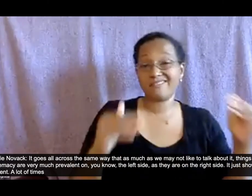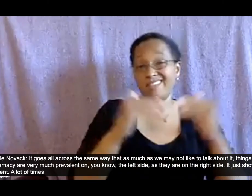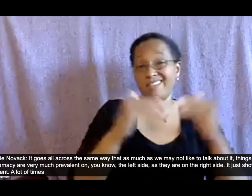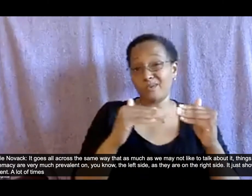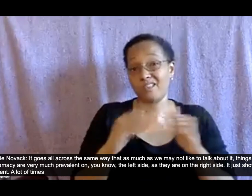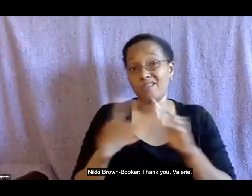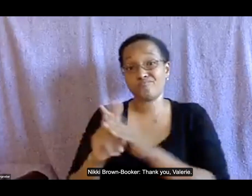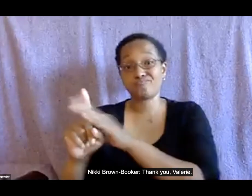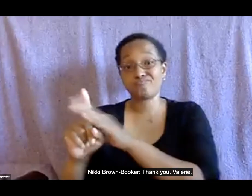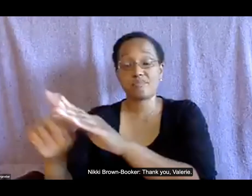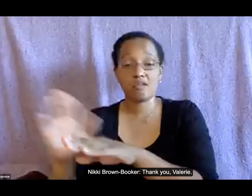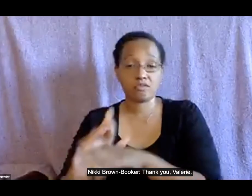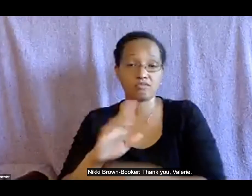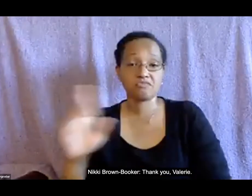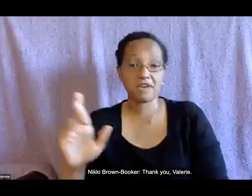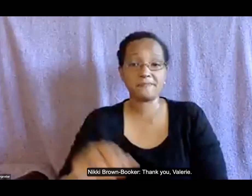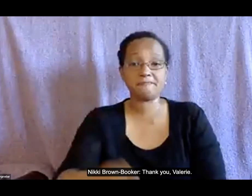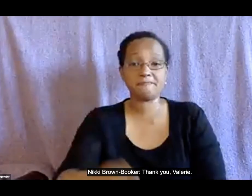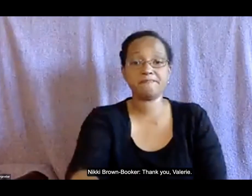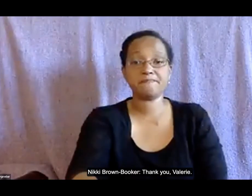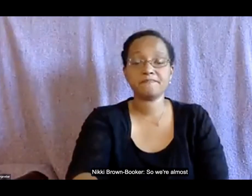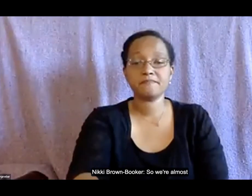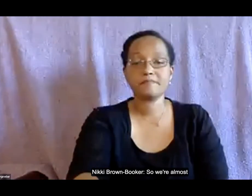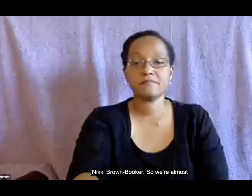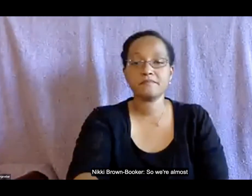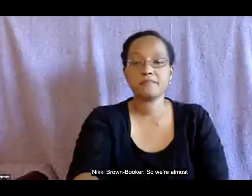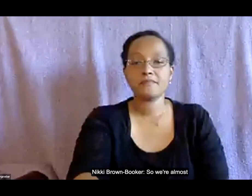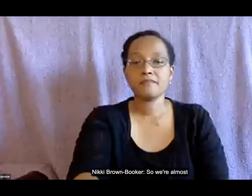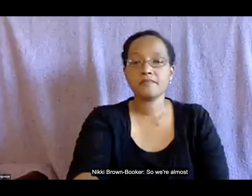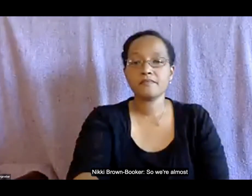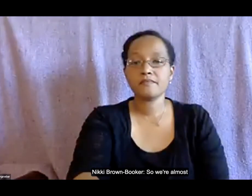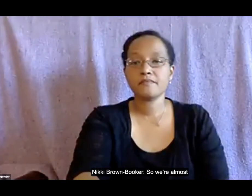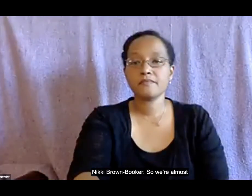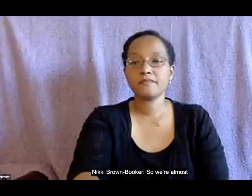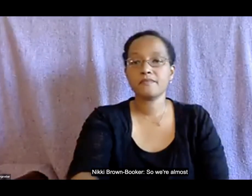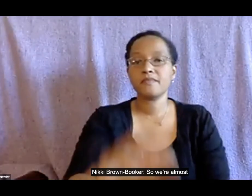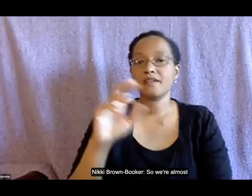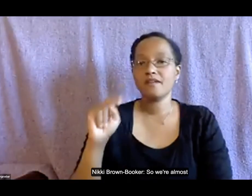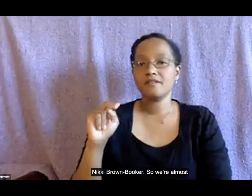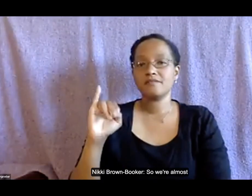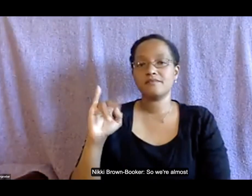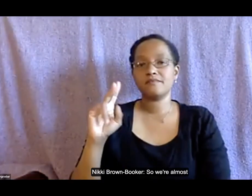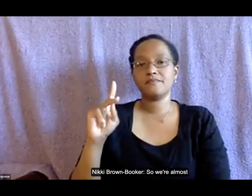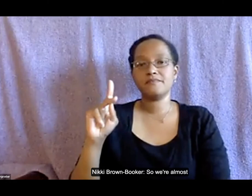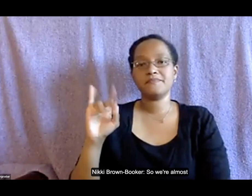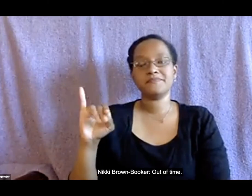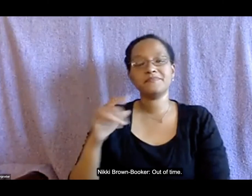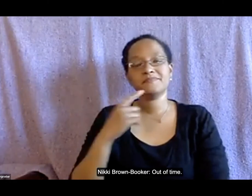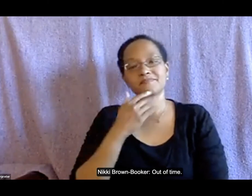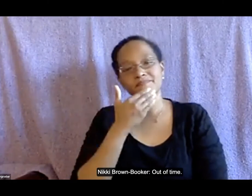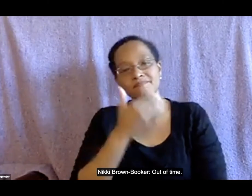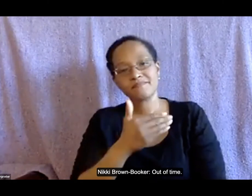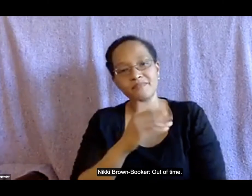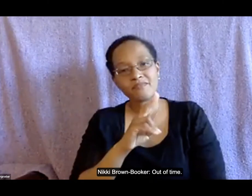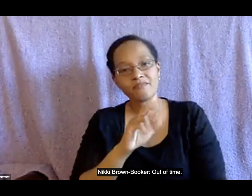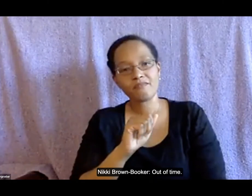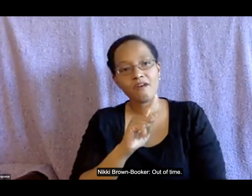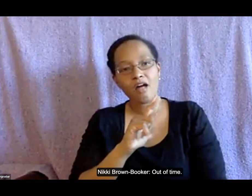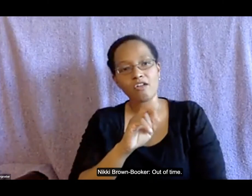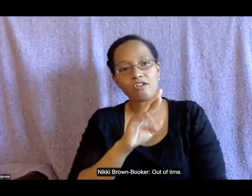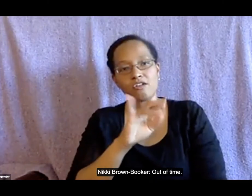thank you valerie so we're almost uh out of time